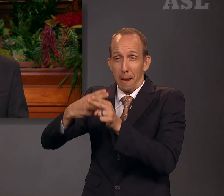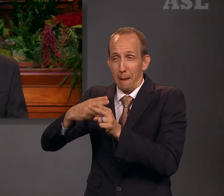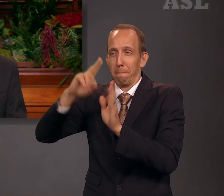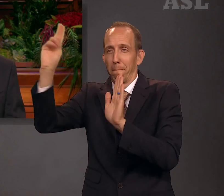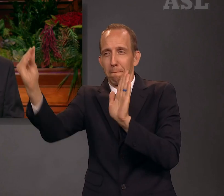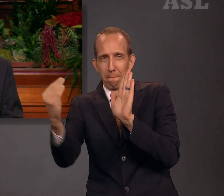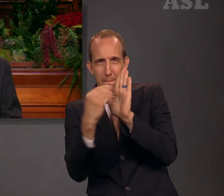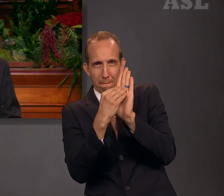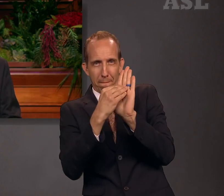name.